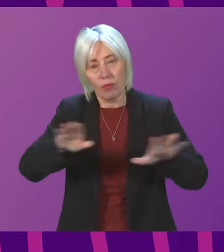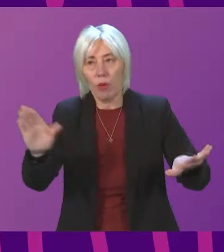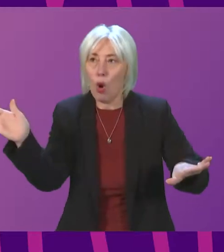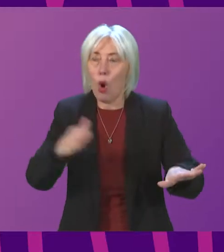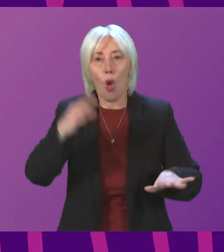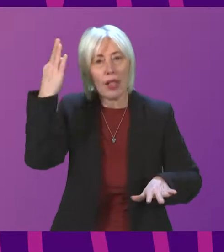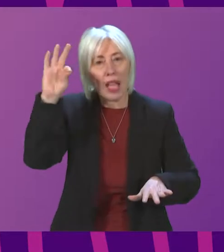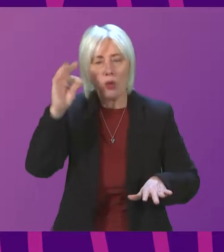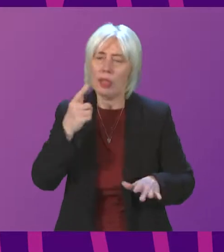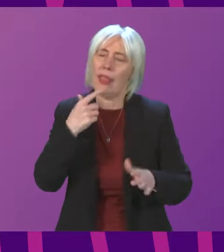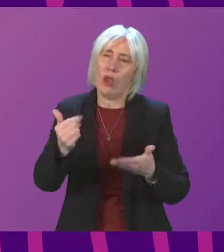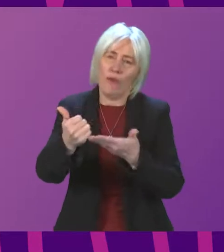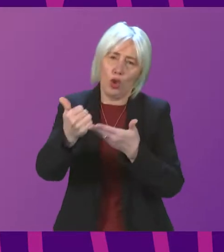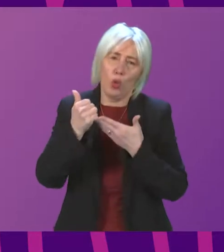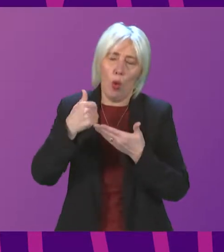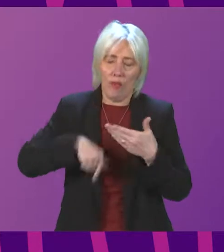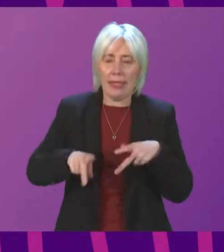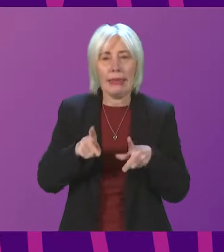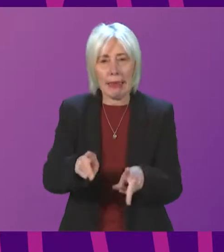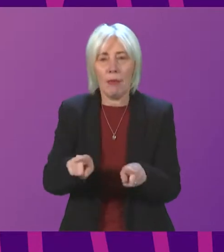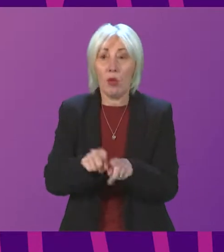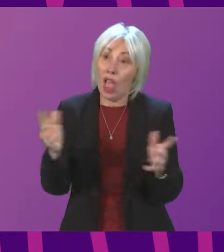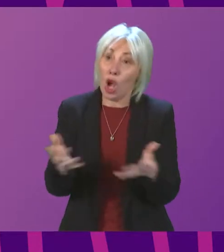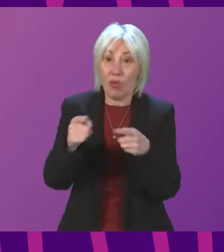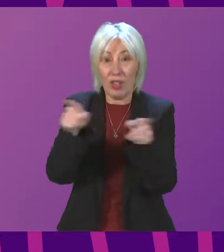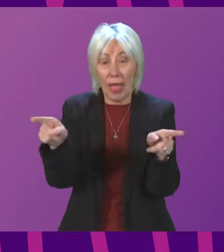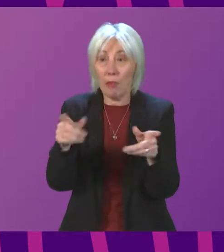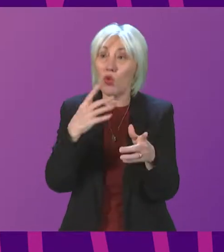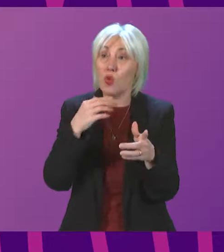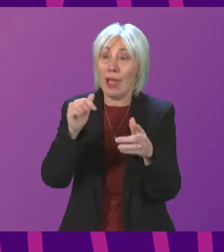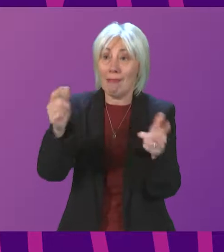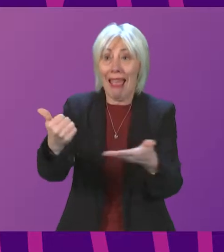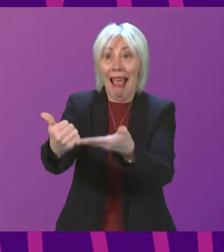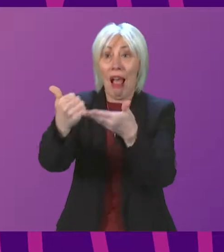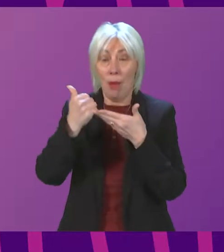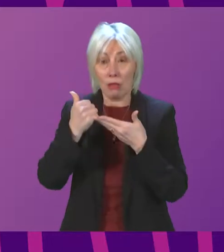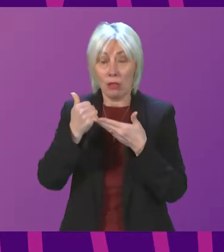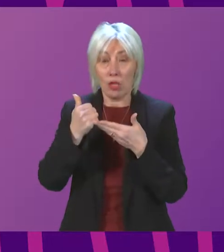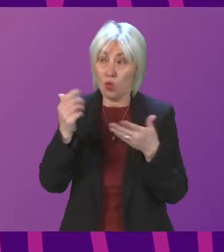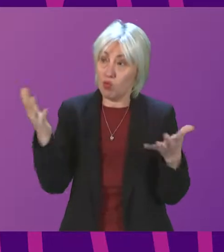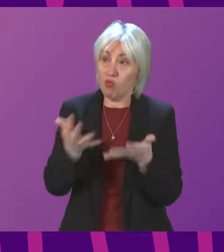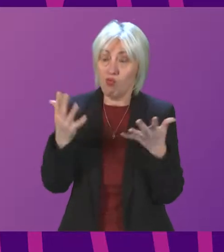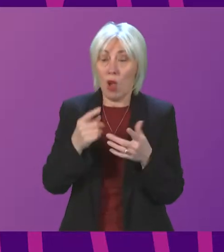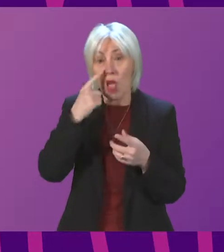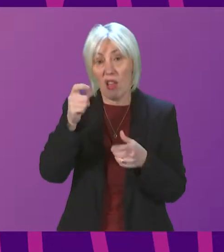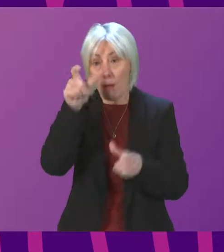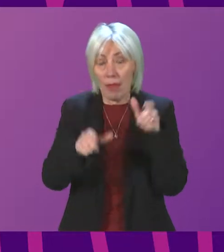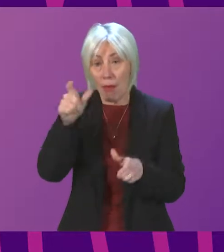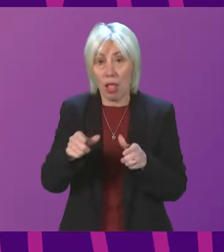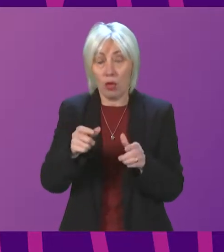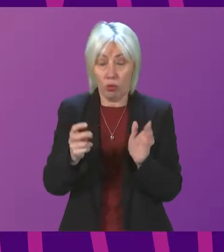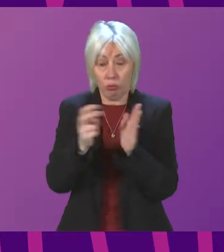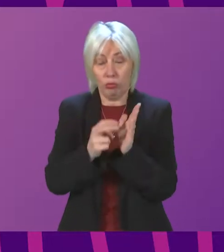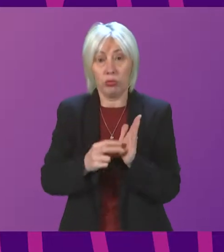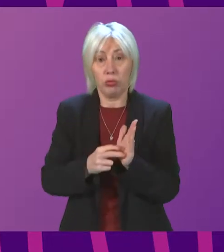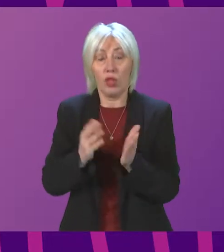done to help support the launch of the scheme, but also encouraging them to do more to help us to encourage young people to sign up to make the scheme a success.